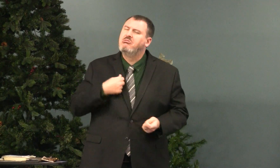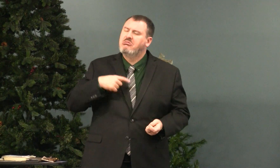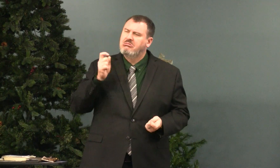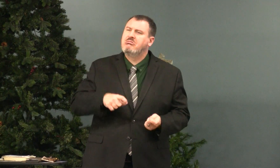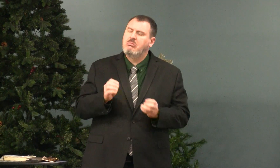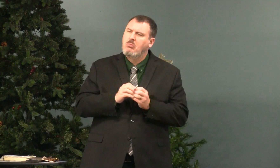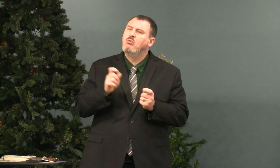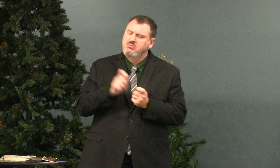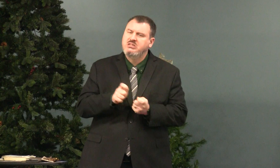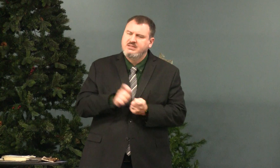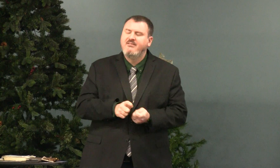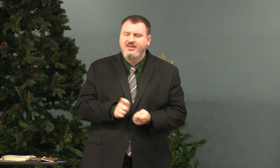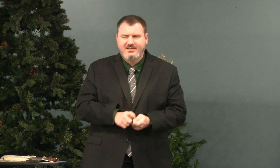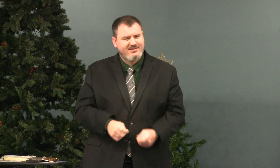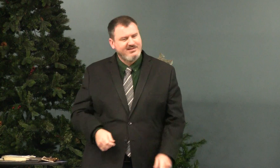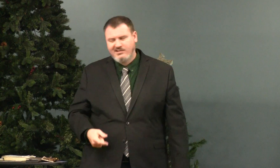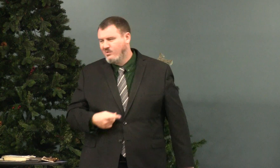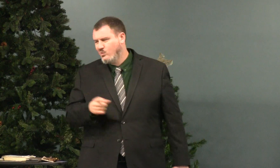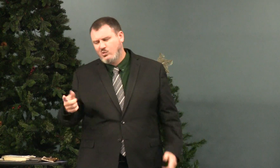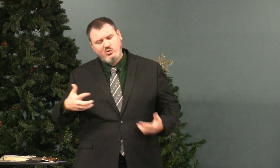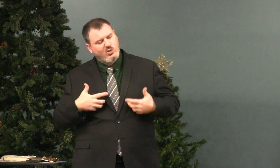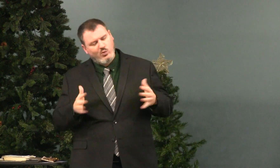Let's be more specific. I need more specifics.